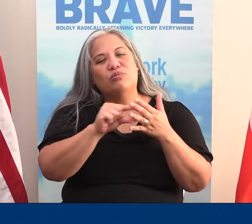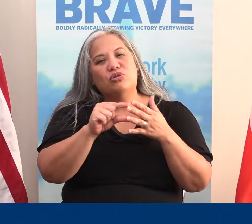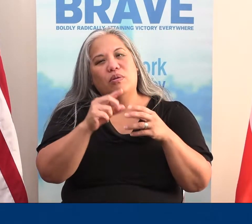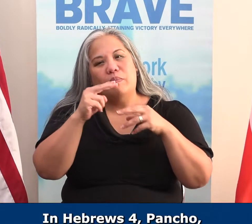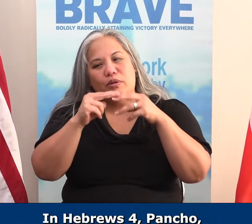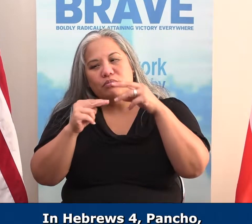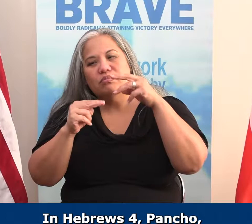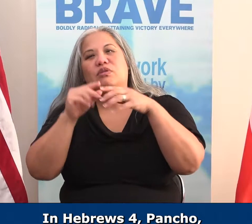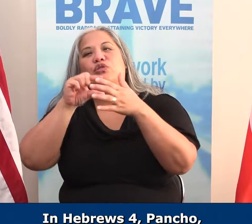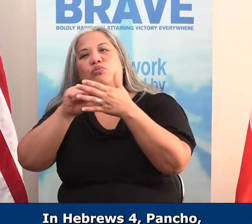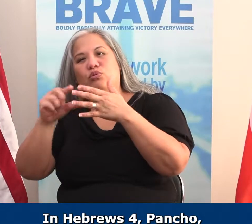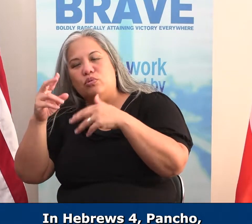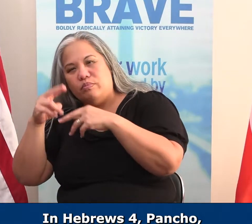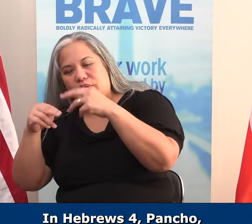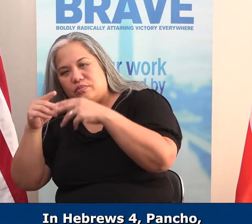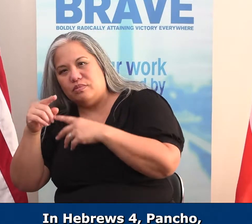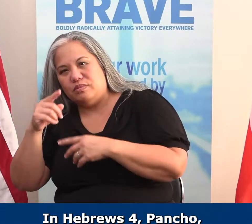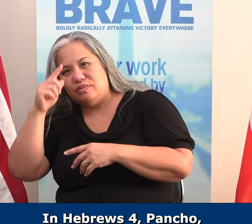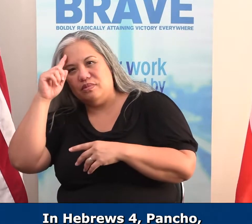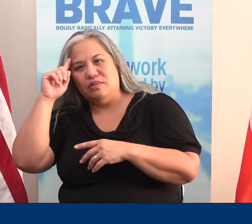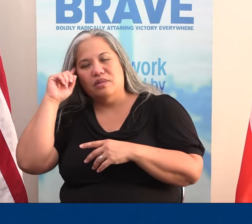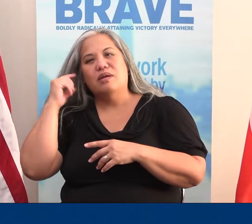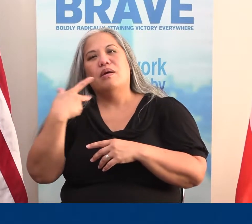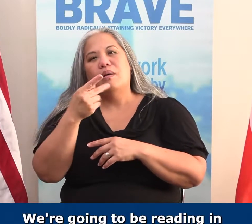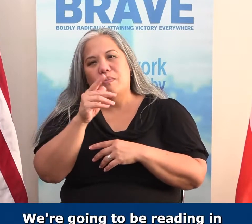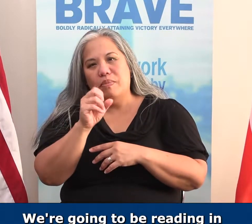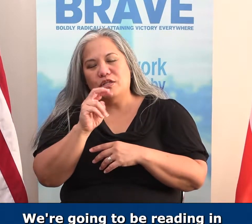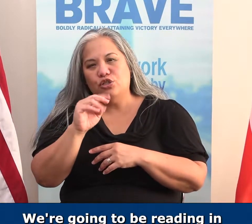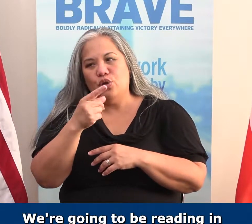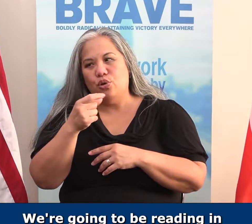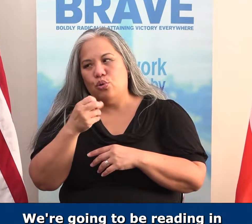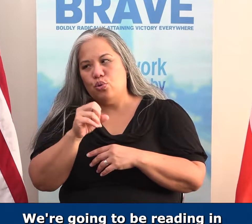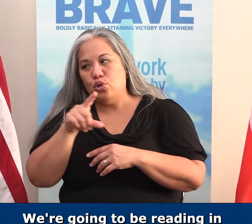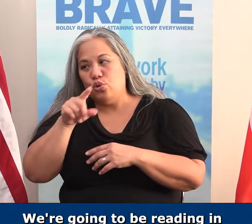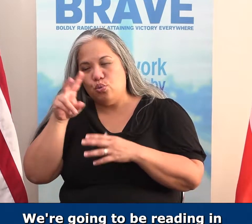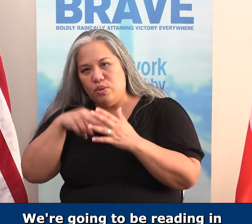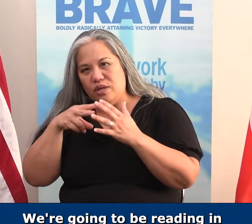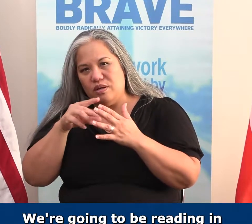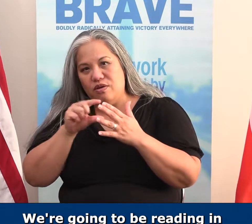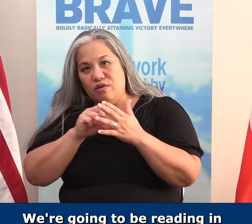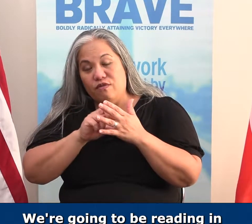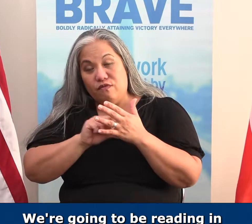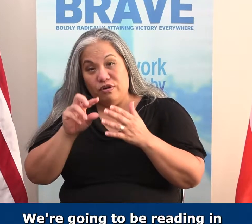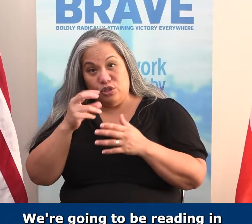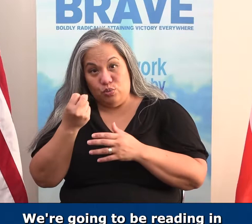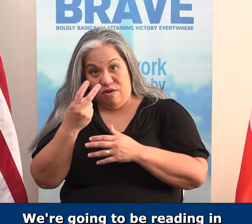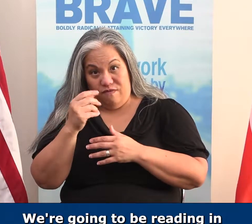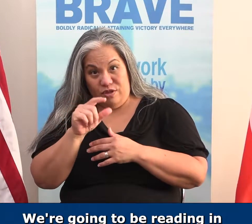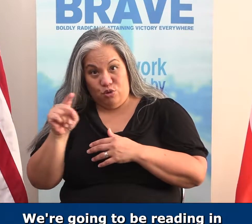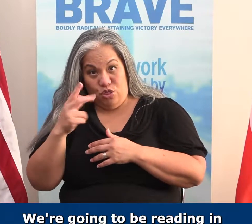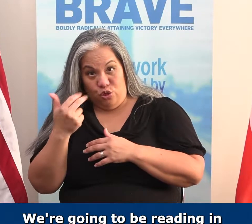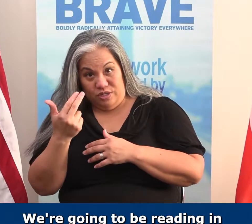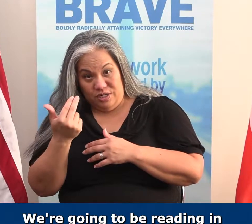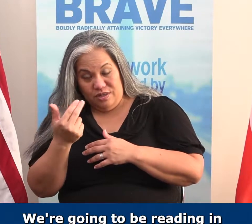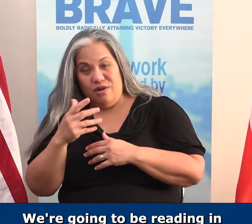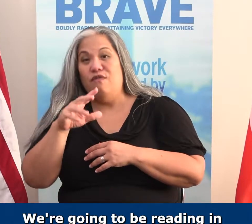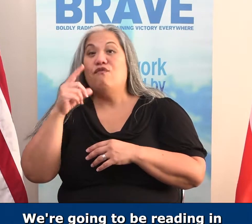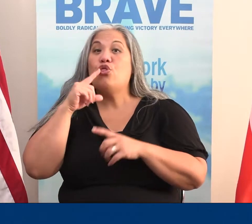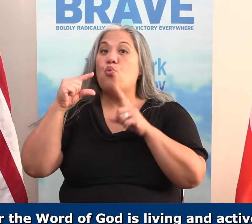In Hebrews 4, Poncho, why don't you get this one? We're going to be reading in verses 12 and 13. For